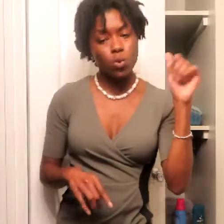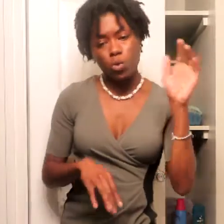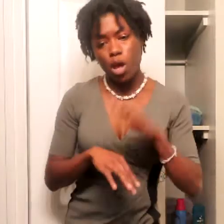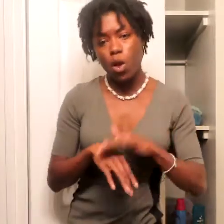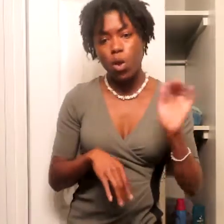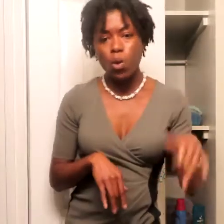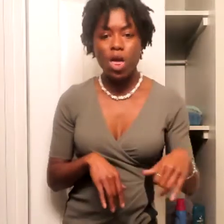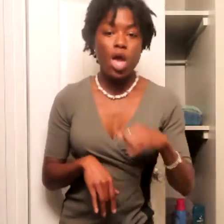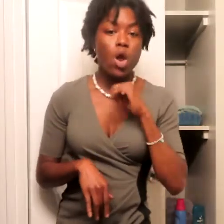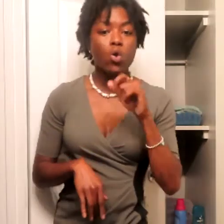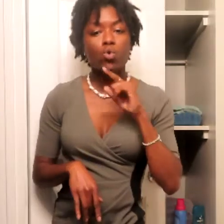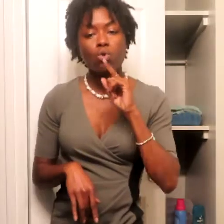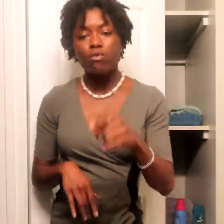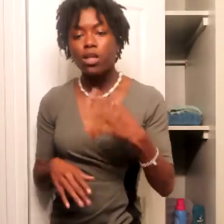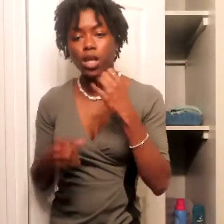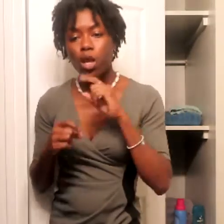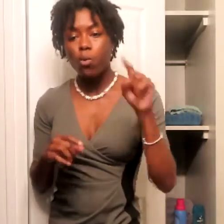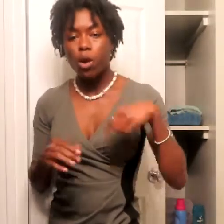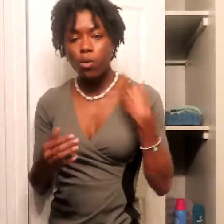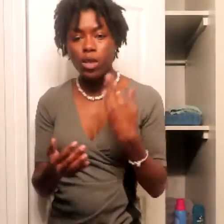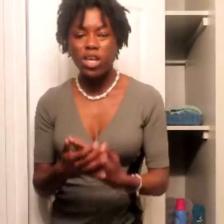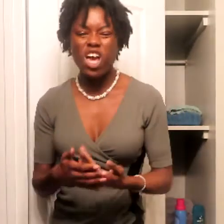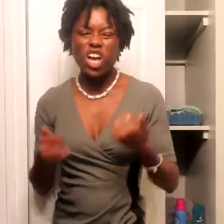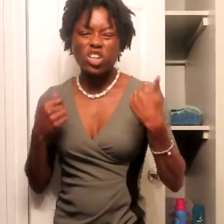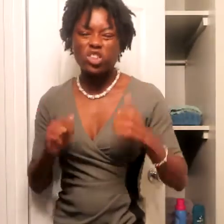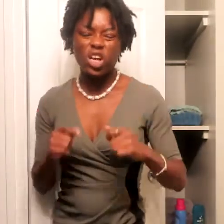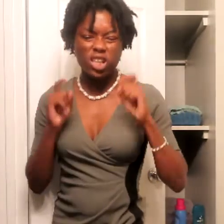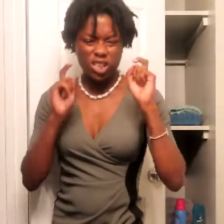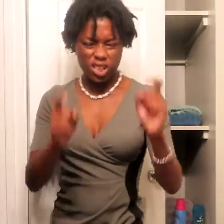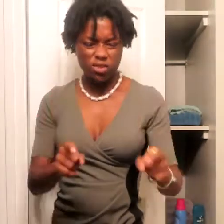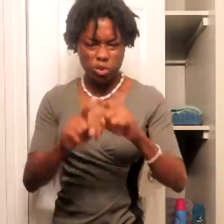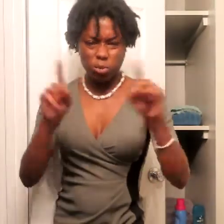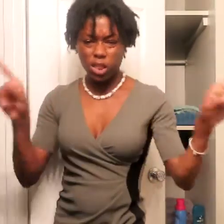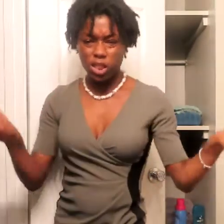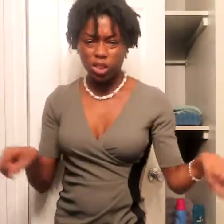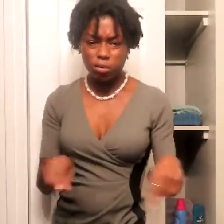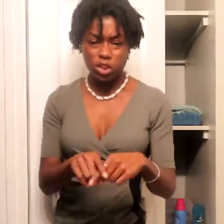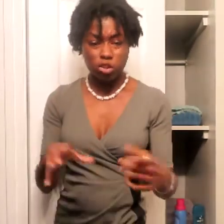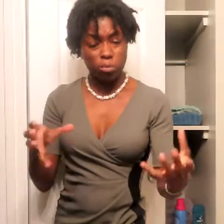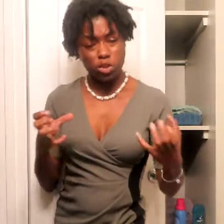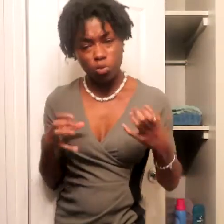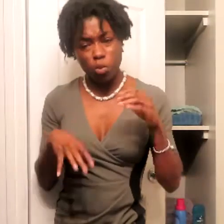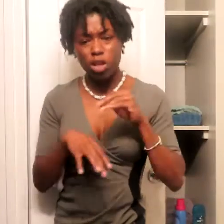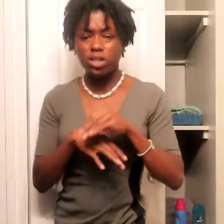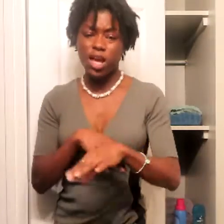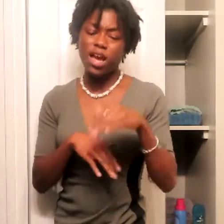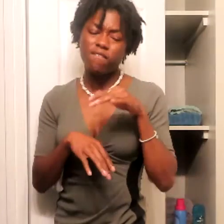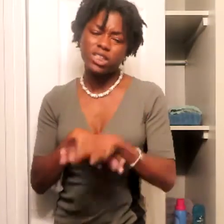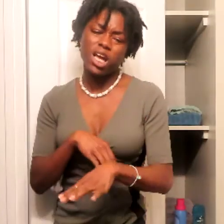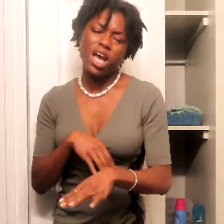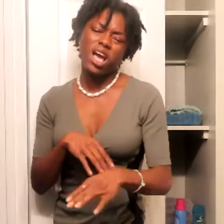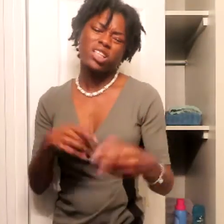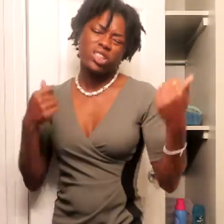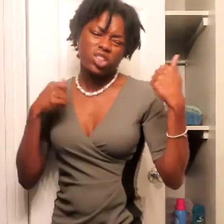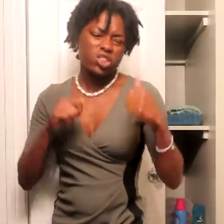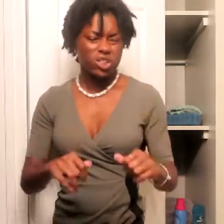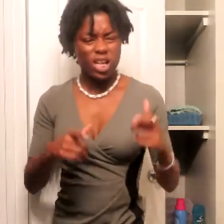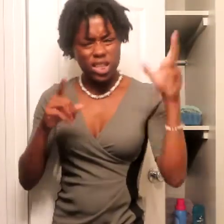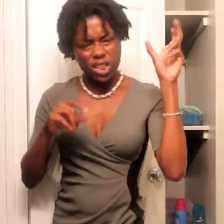you're not on that Don't really care where we at Try to give you the bigger picture But you wanted to advertise Try to